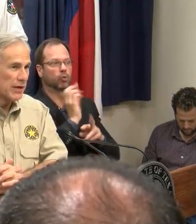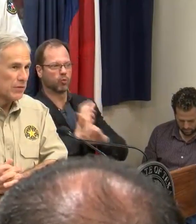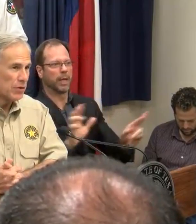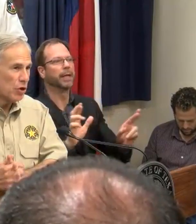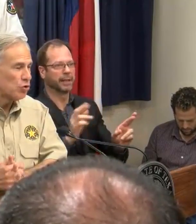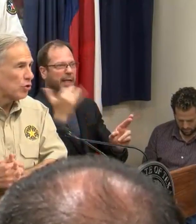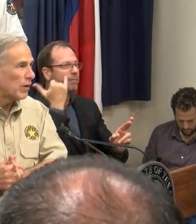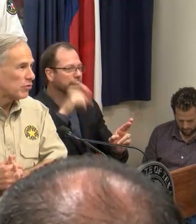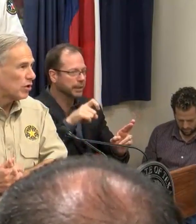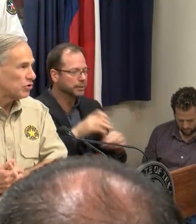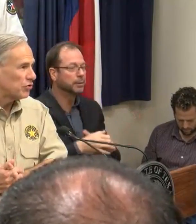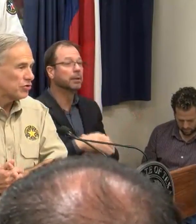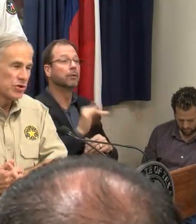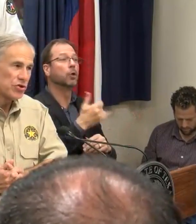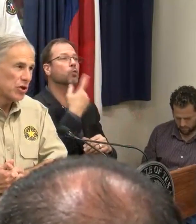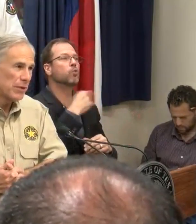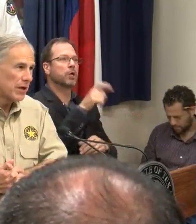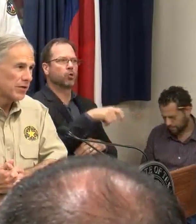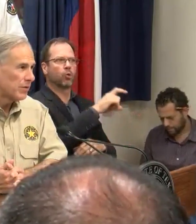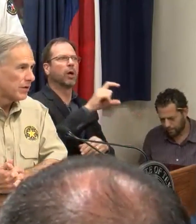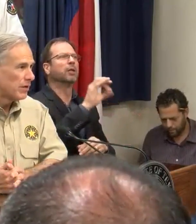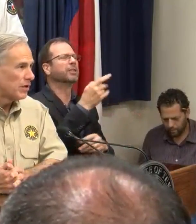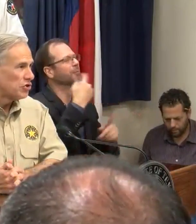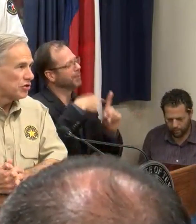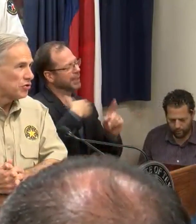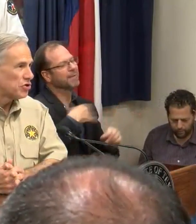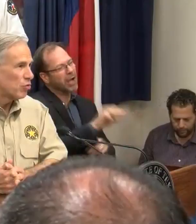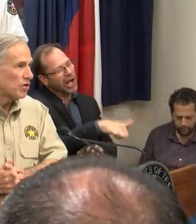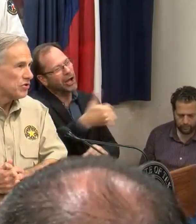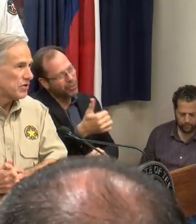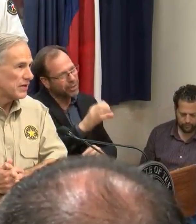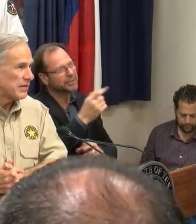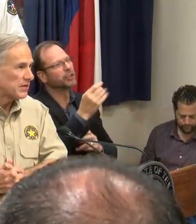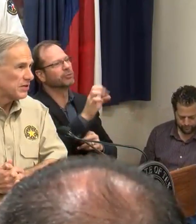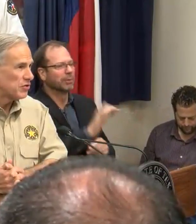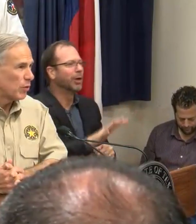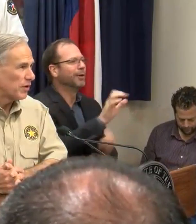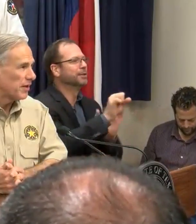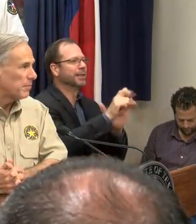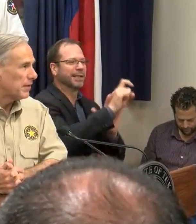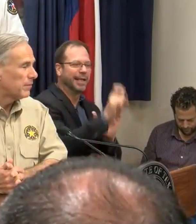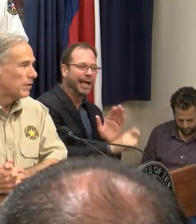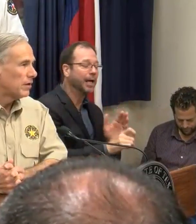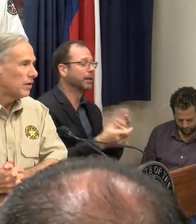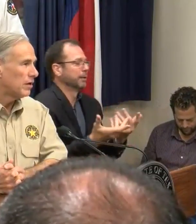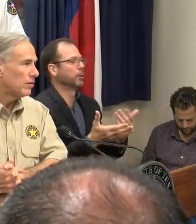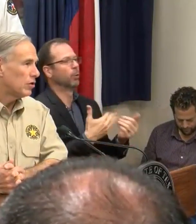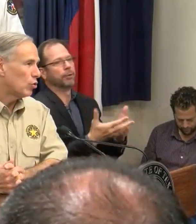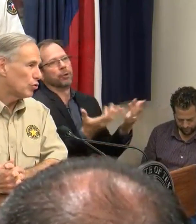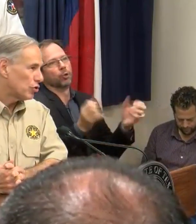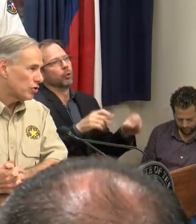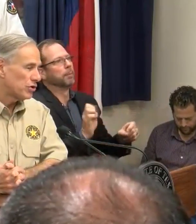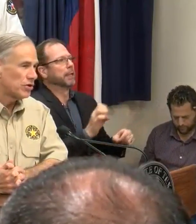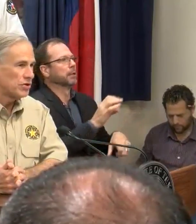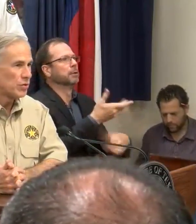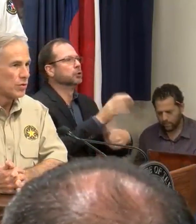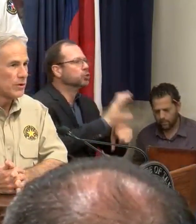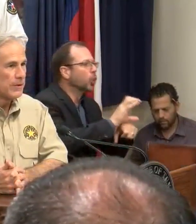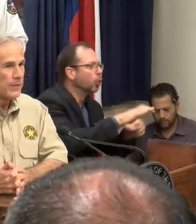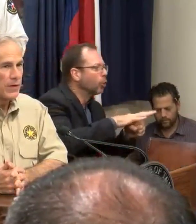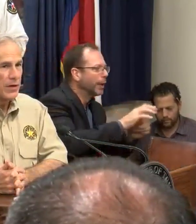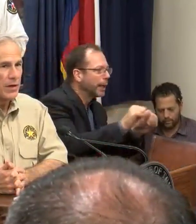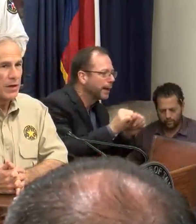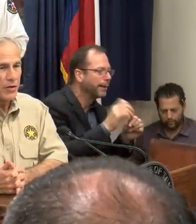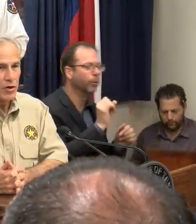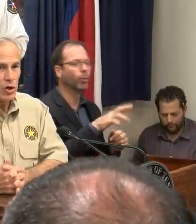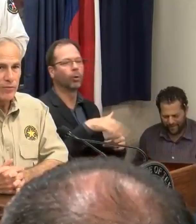Importantly, those are Red Cross shelters. There are so many other shelters across the state of Texas, whether they be local churches or